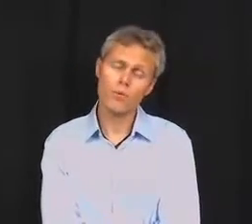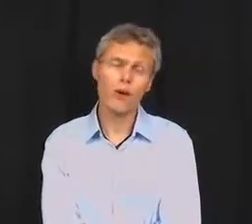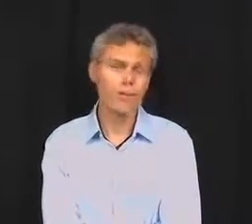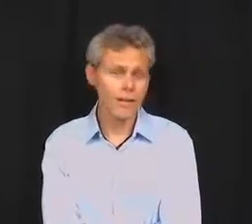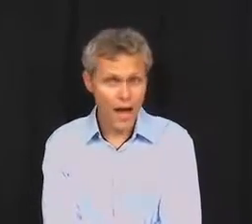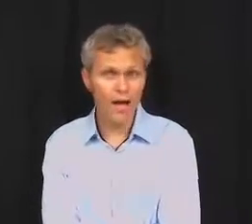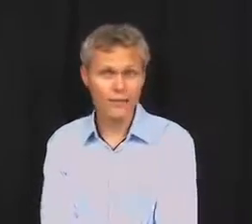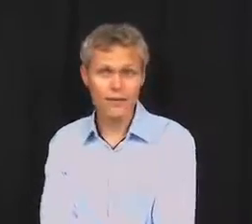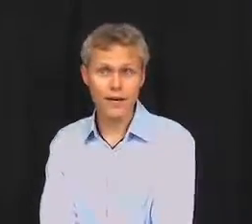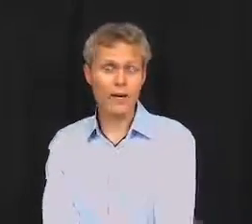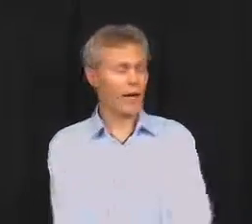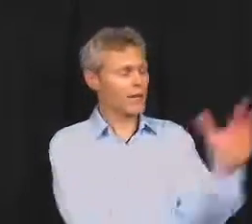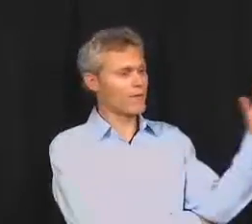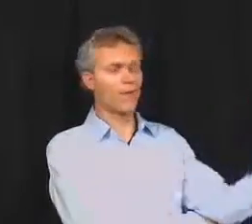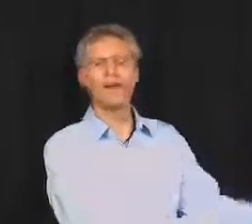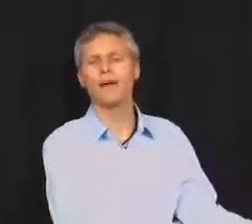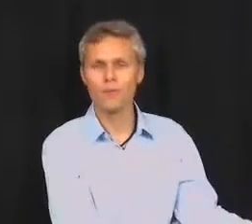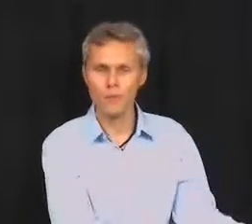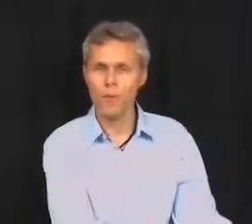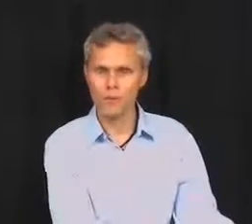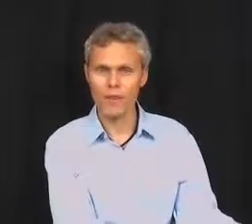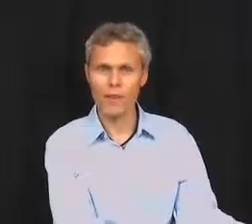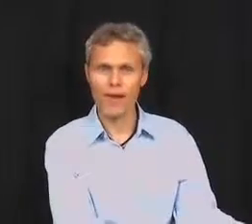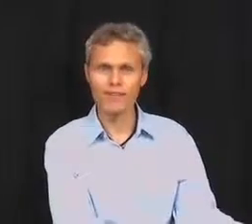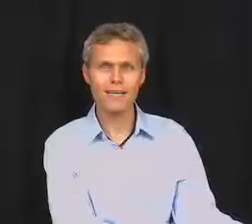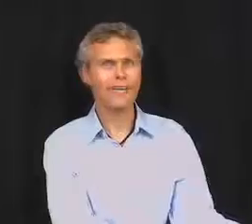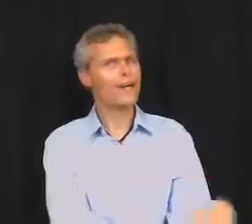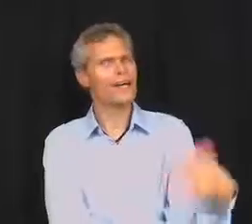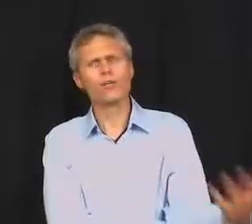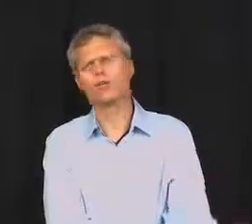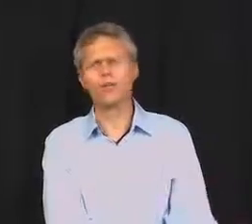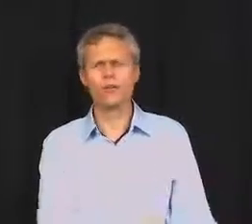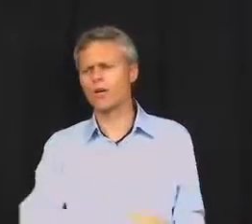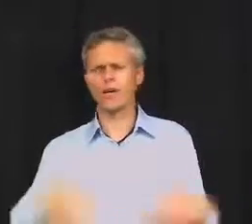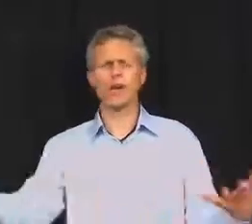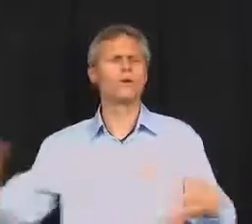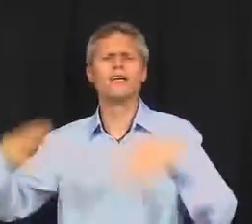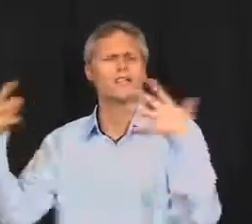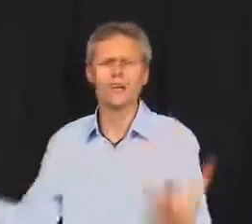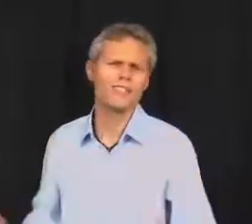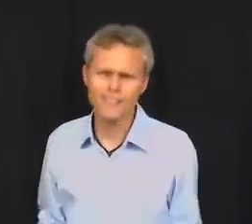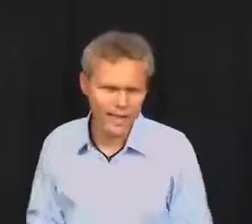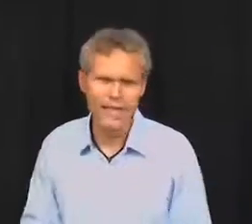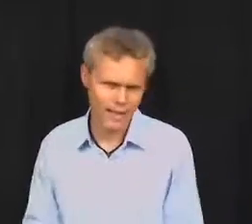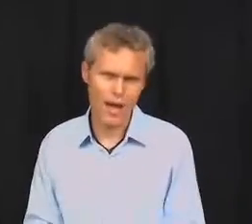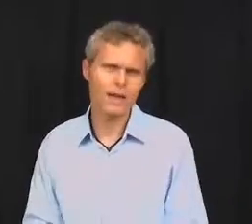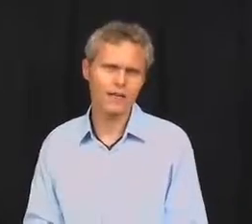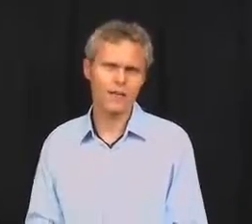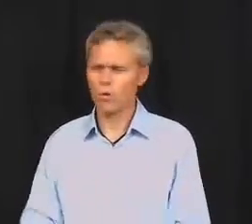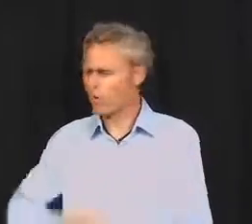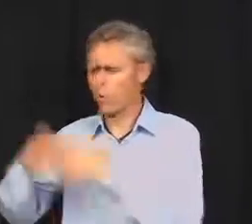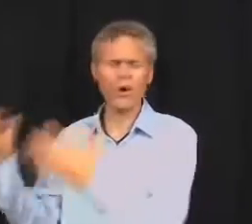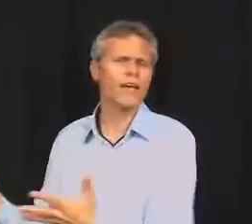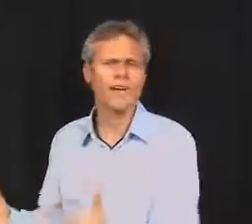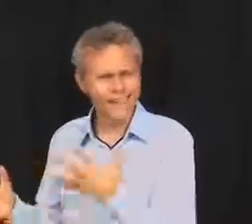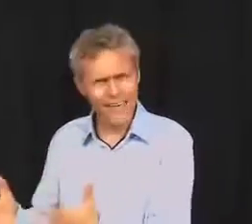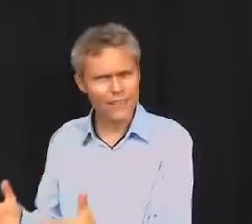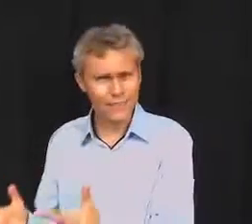Probably not. I know I've had that problem in the past. And I usually didn't want to go and start studying a lot. Or working at anything